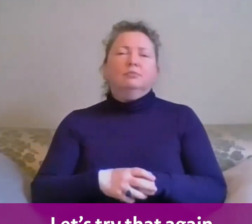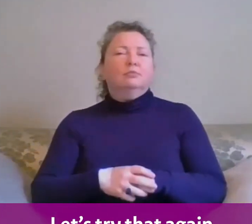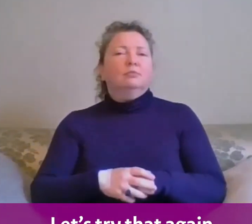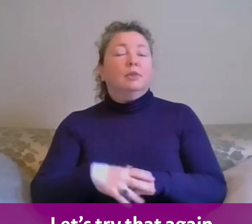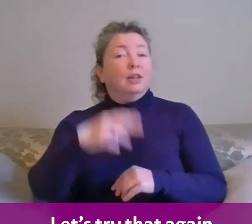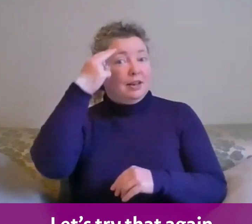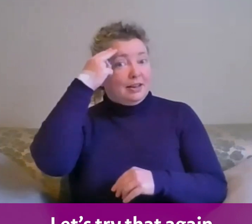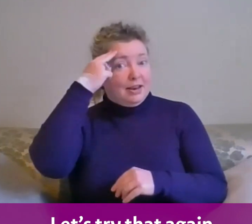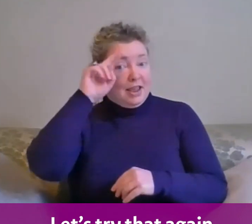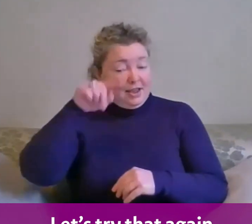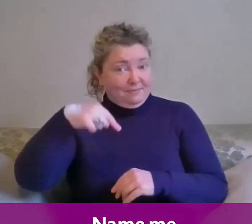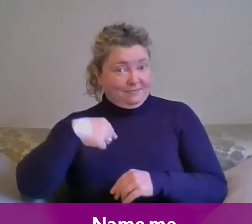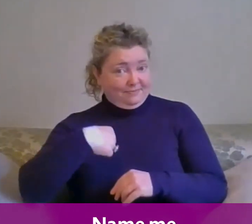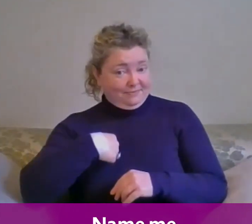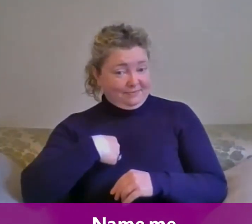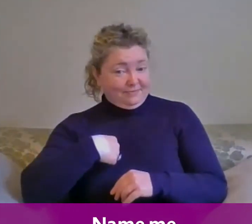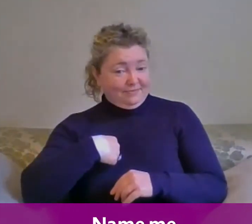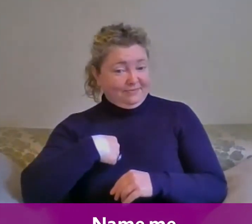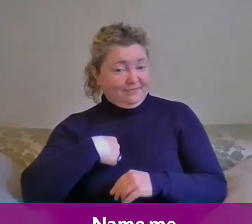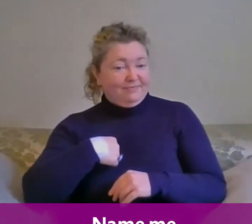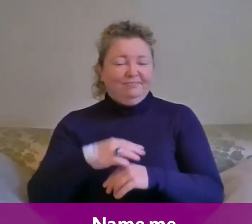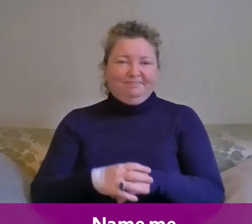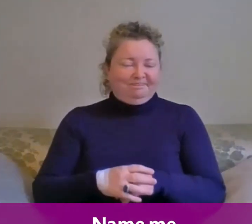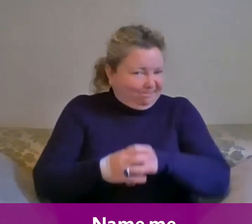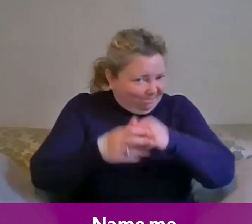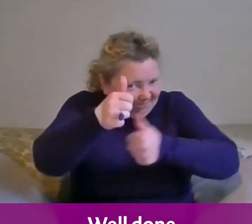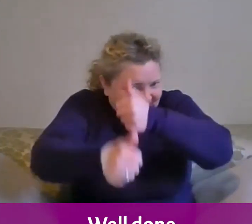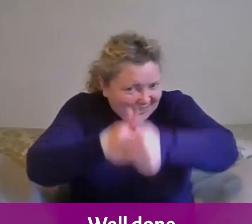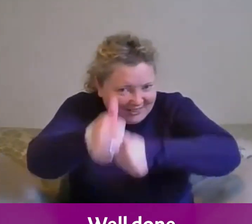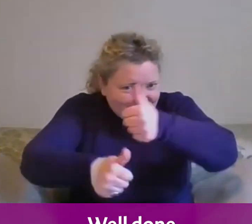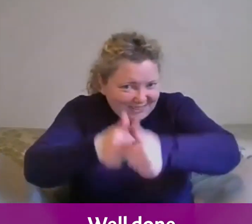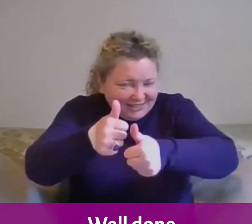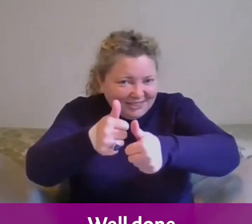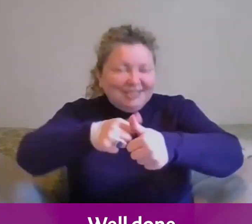let's try that again. Name, me, well done.